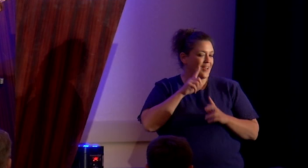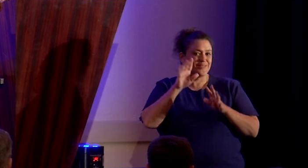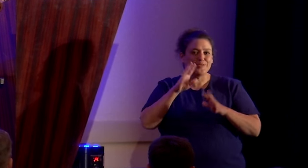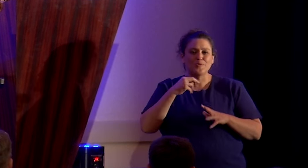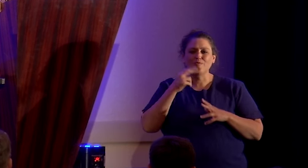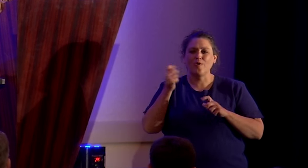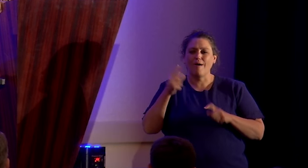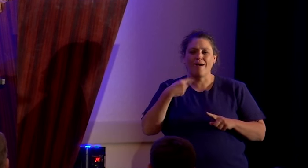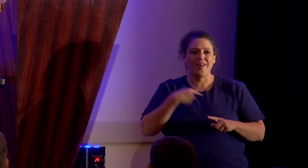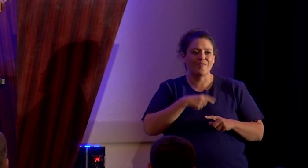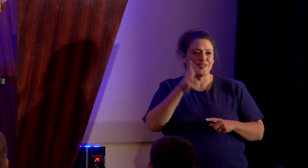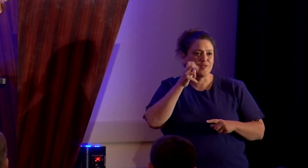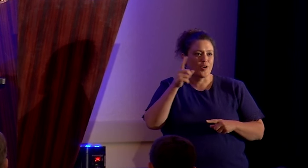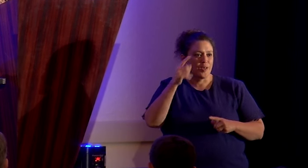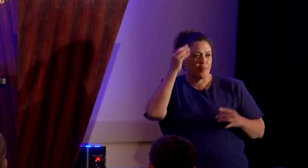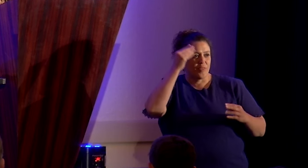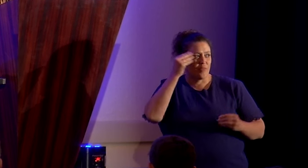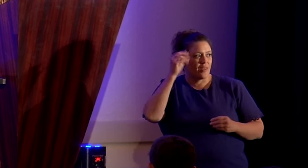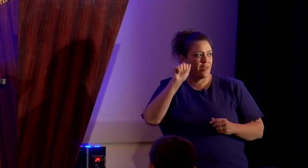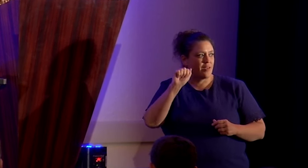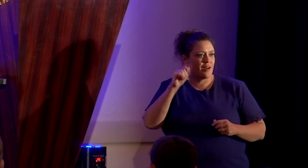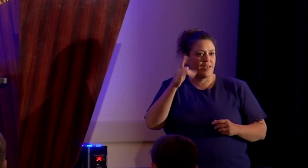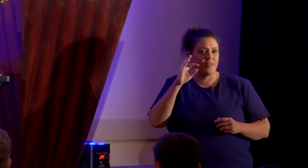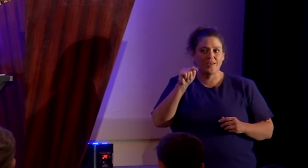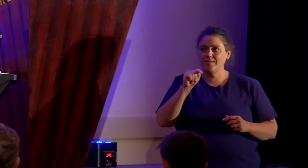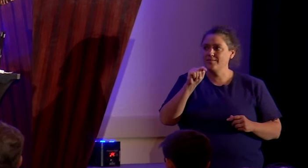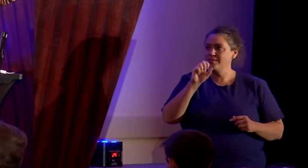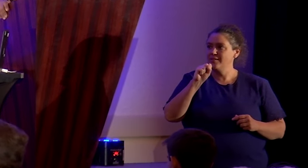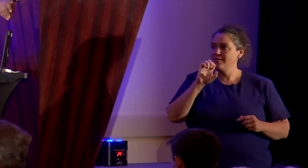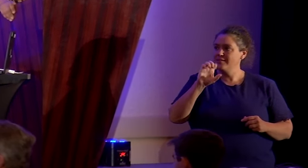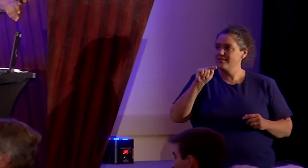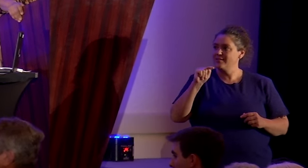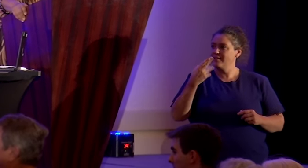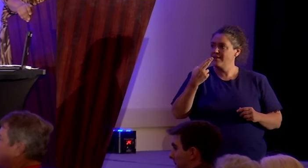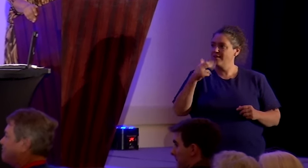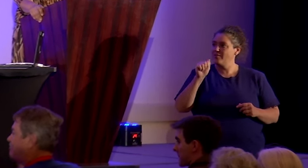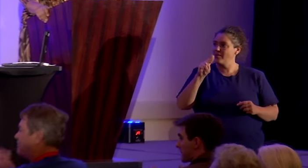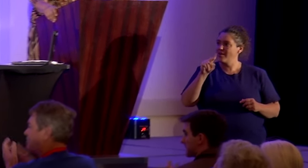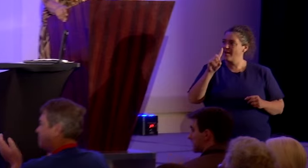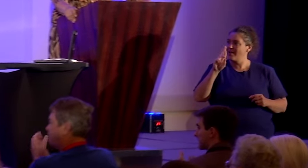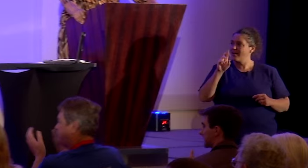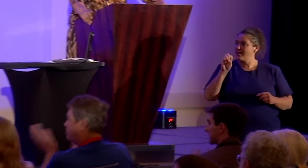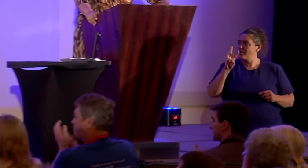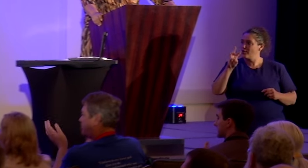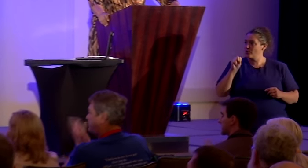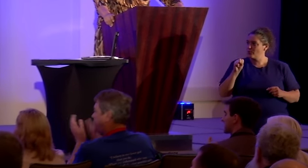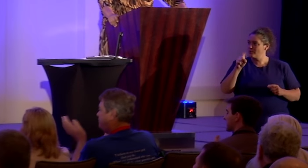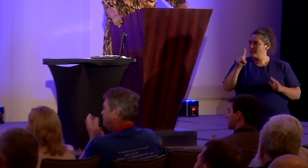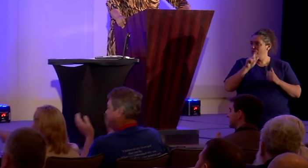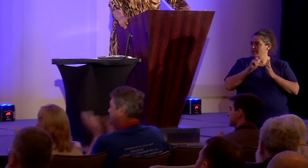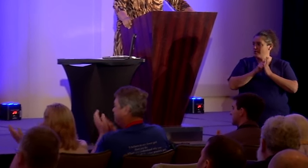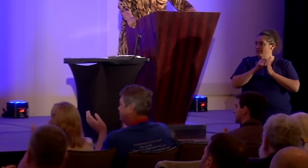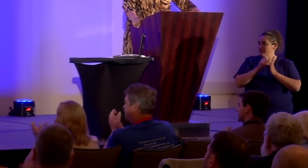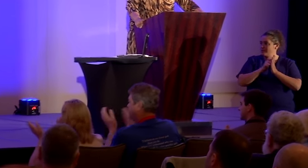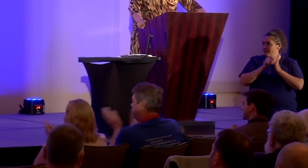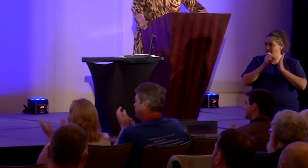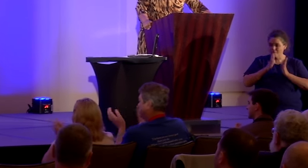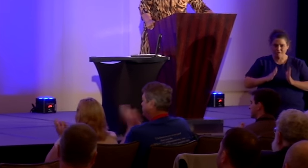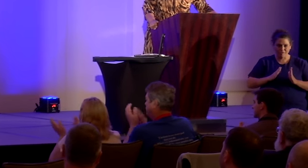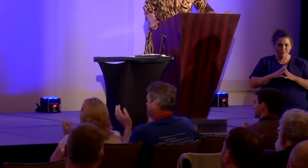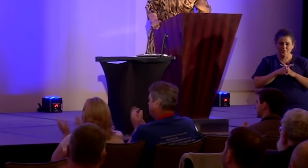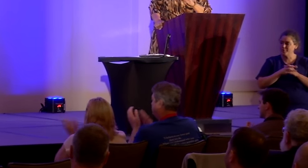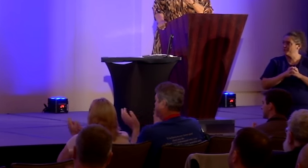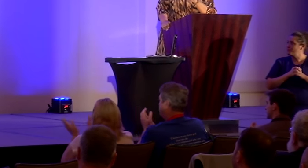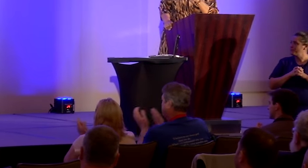the thinking atheist Seth Andrews come on over here he is an author a speaker a